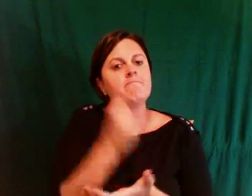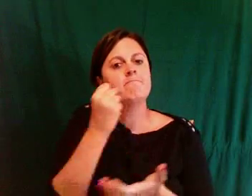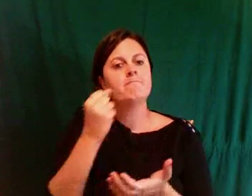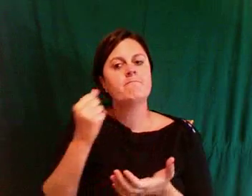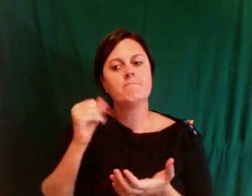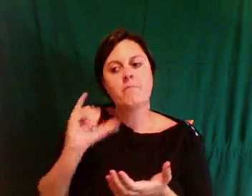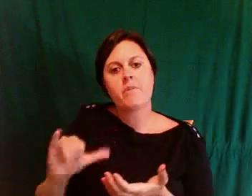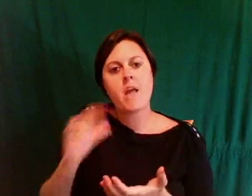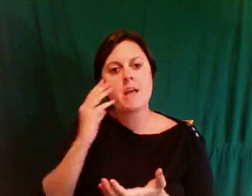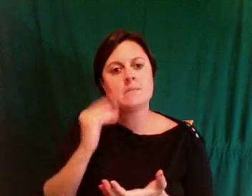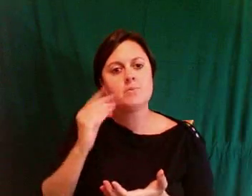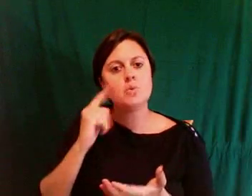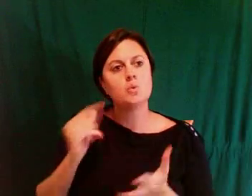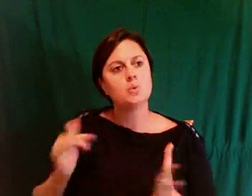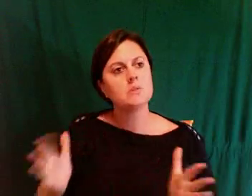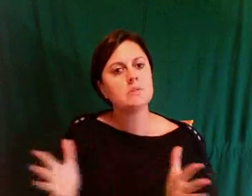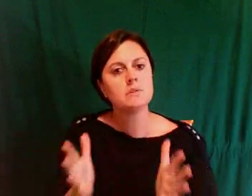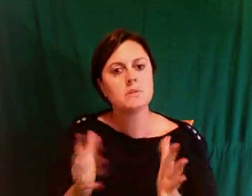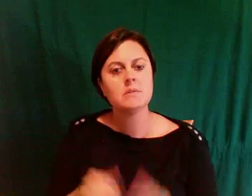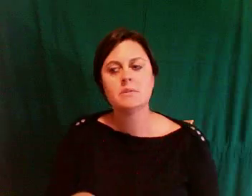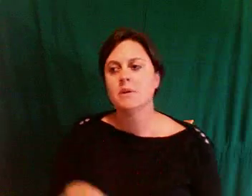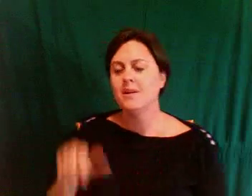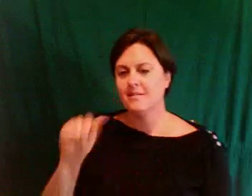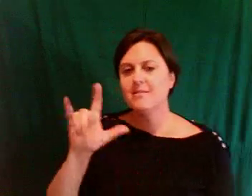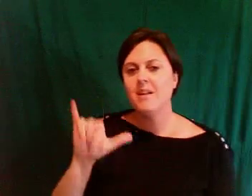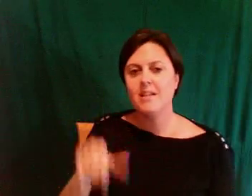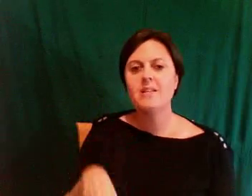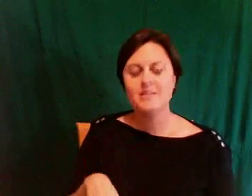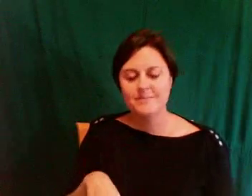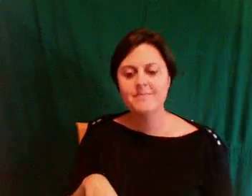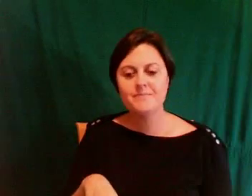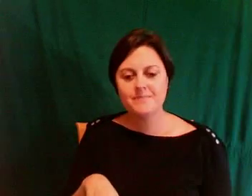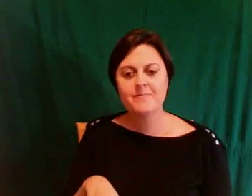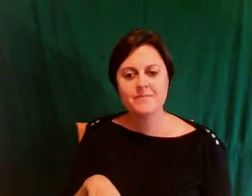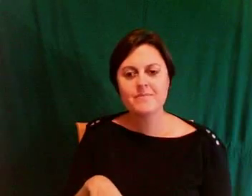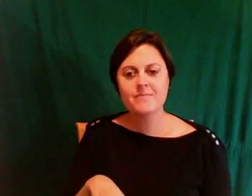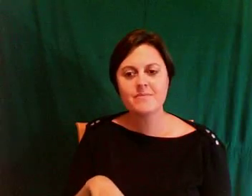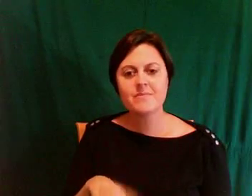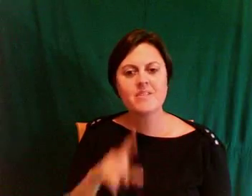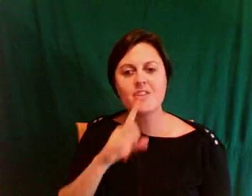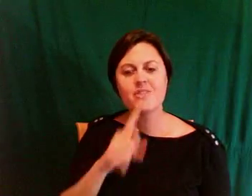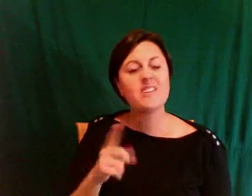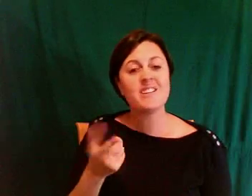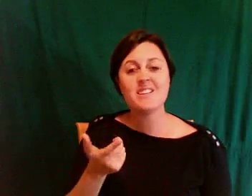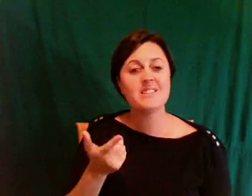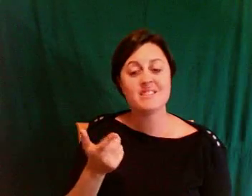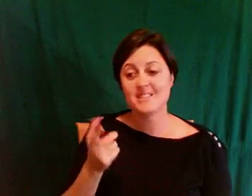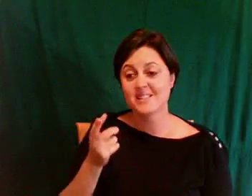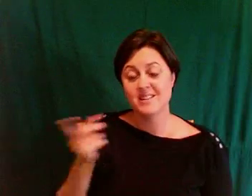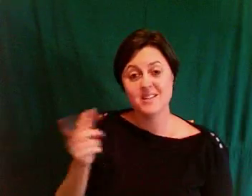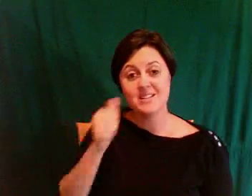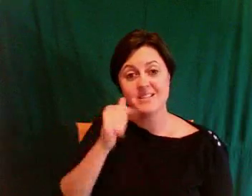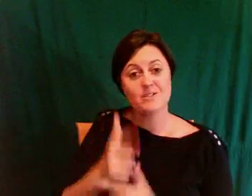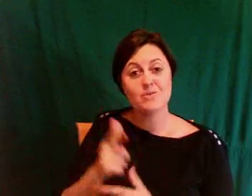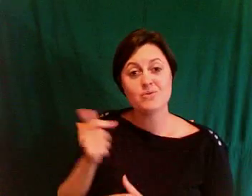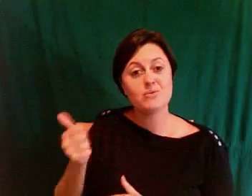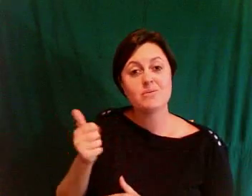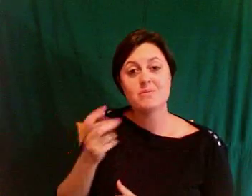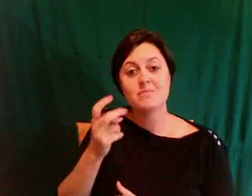Well, you know, there are gifts with that. I think probably most people realize, sure, there is always a component